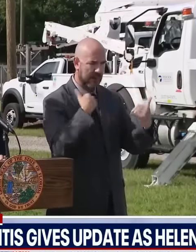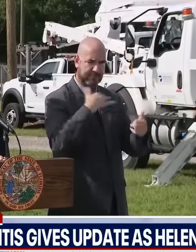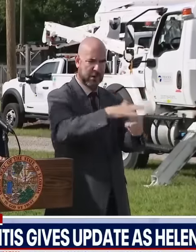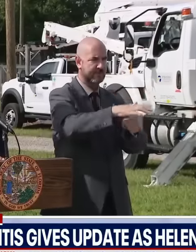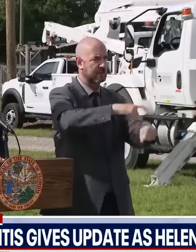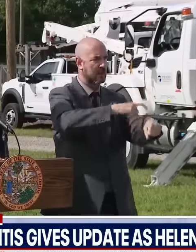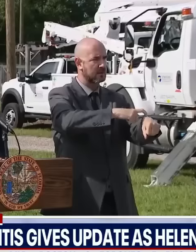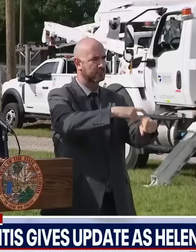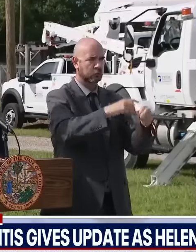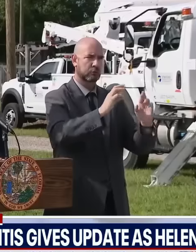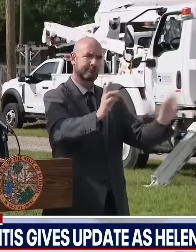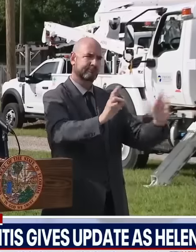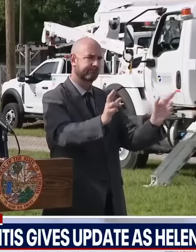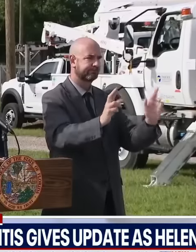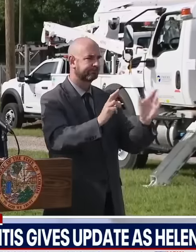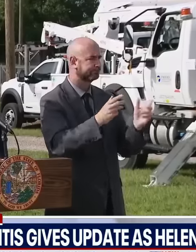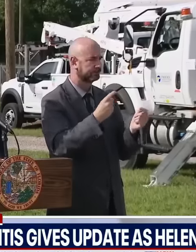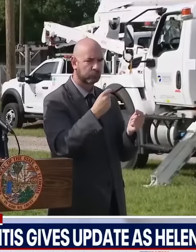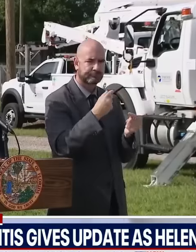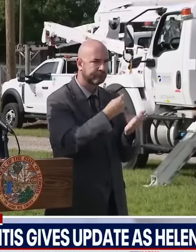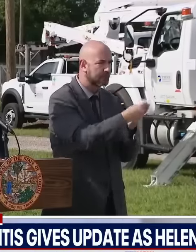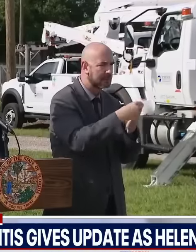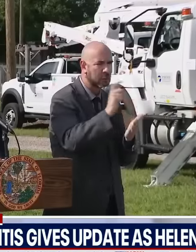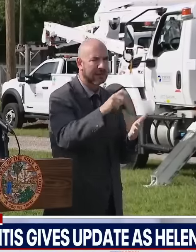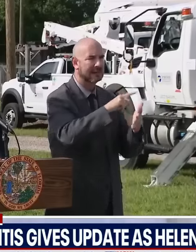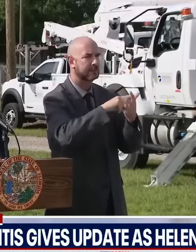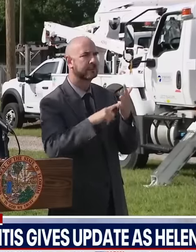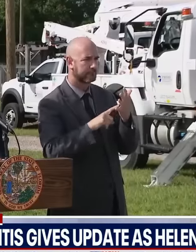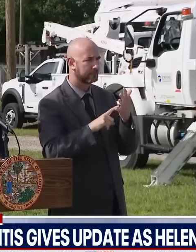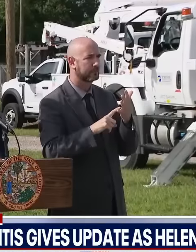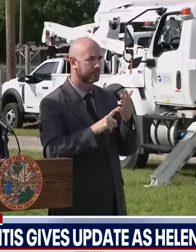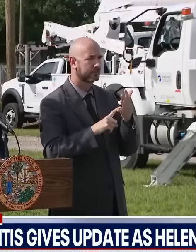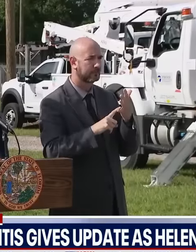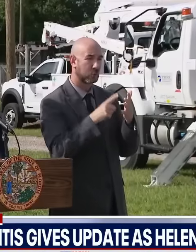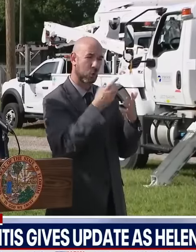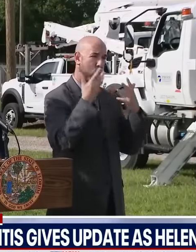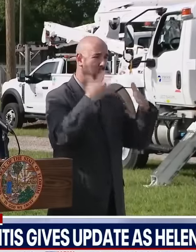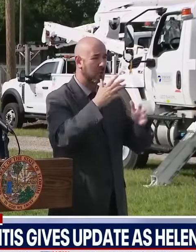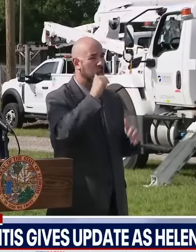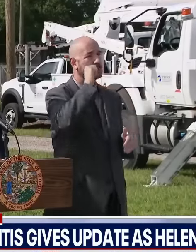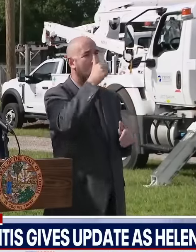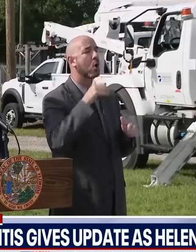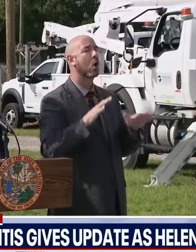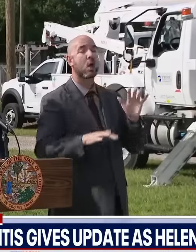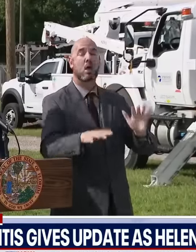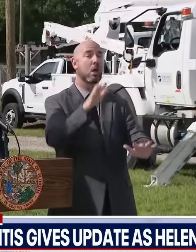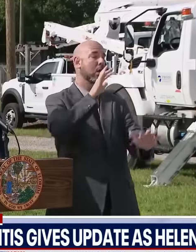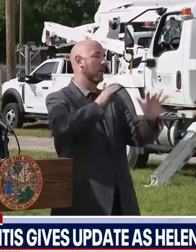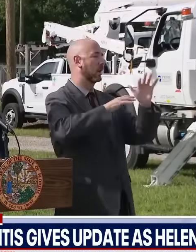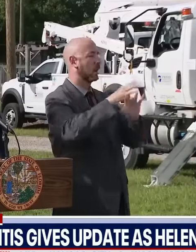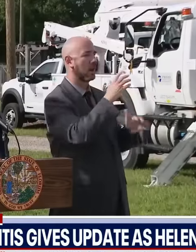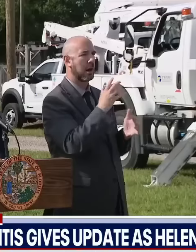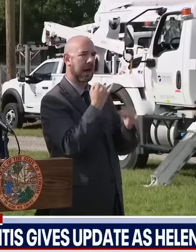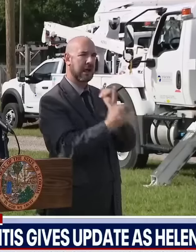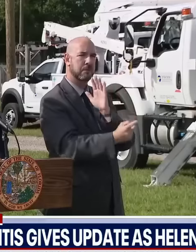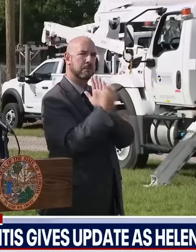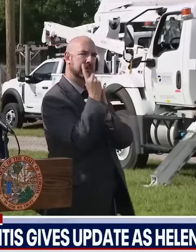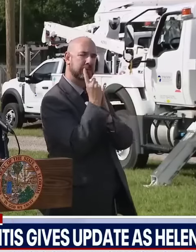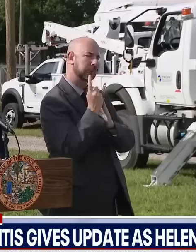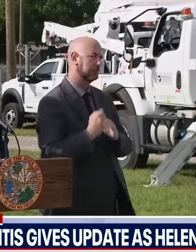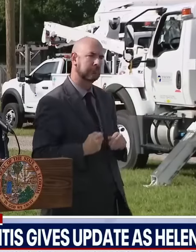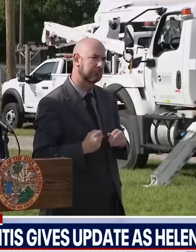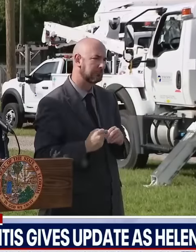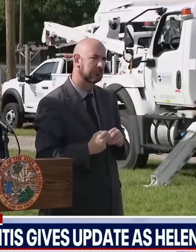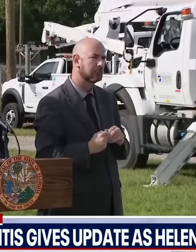and you don't want to be in a situation where you're scurrying around tomorrow. I think you'll probably start seeing impacts probably